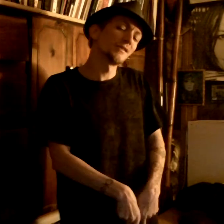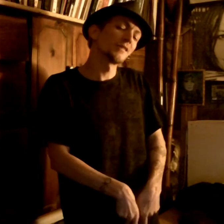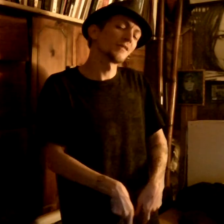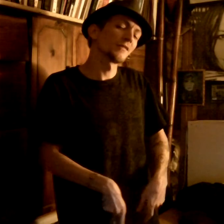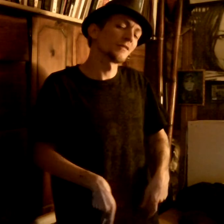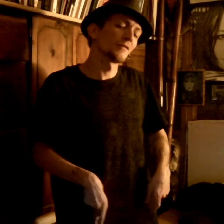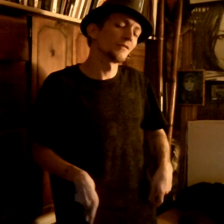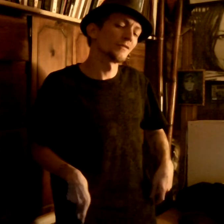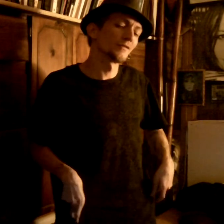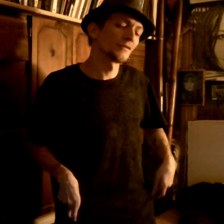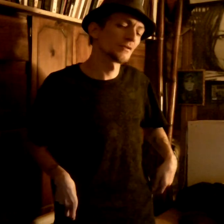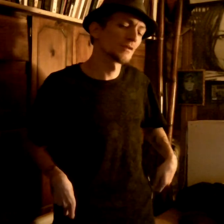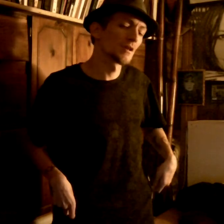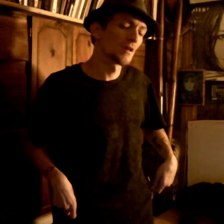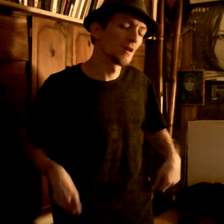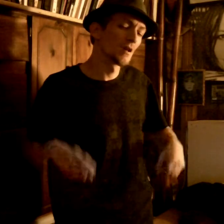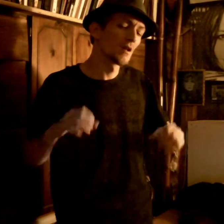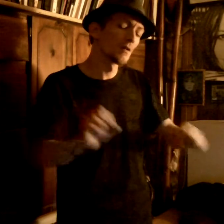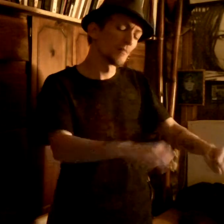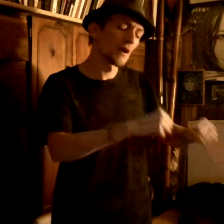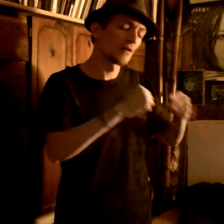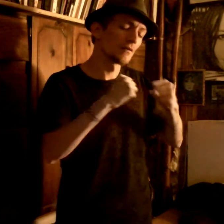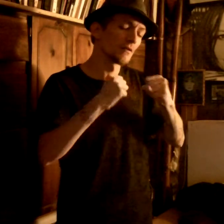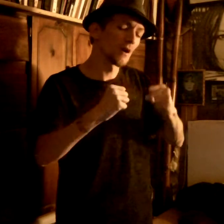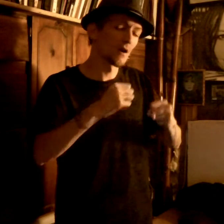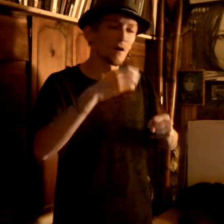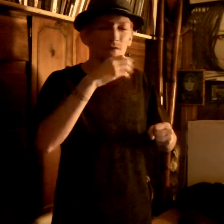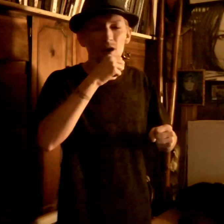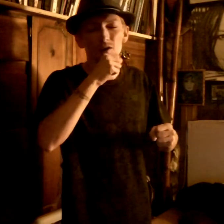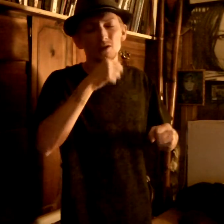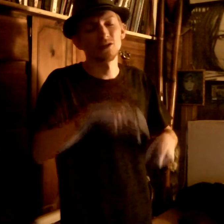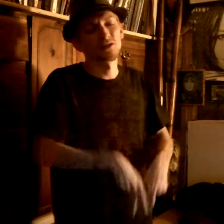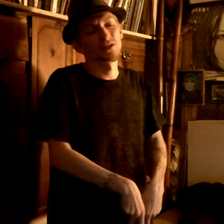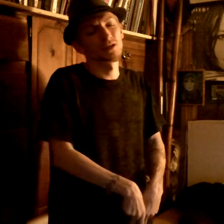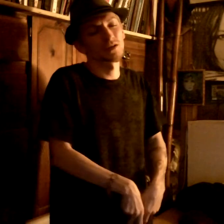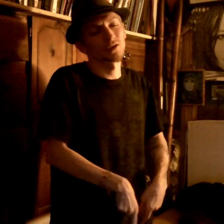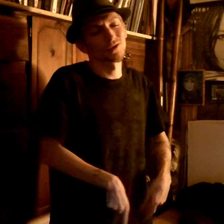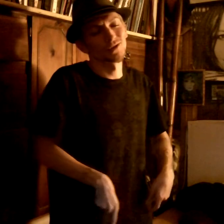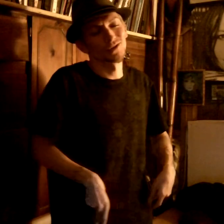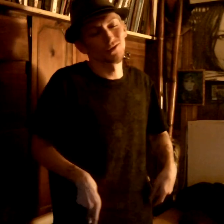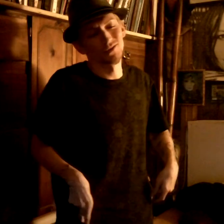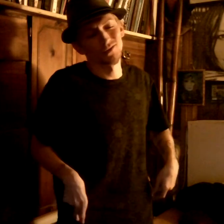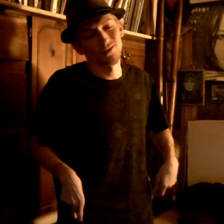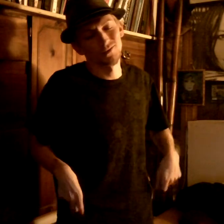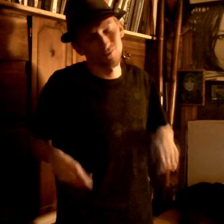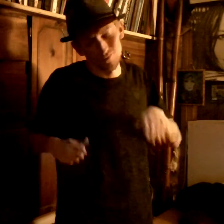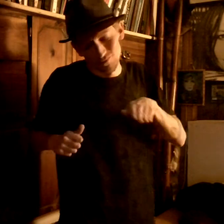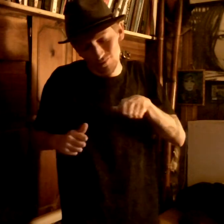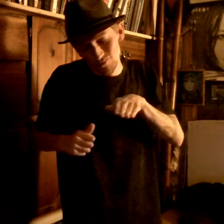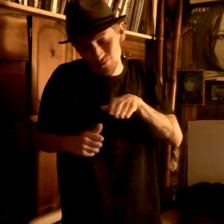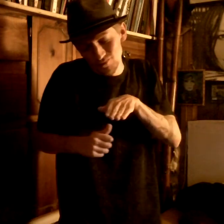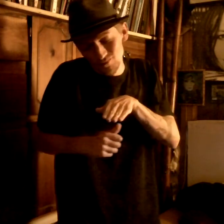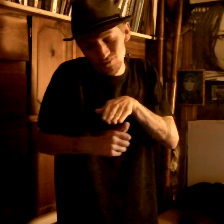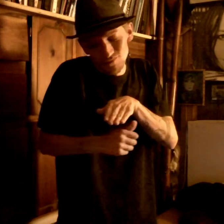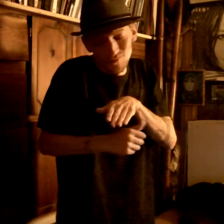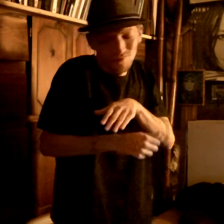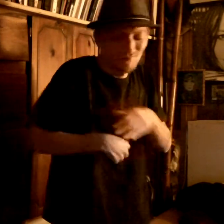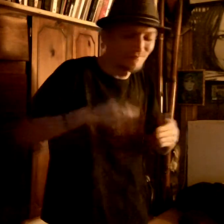knickers The power of orange knickers Under my